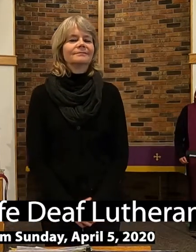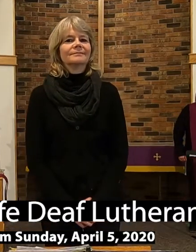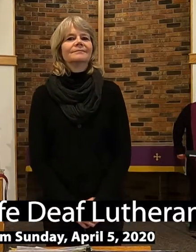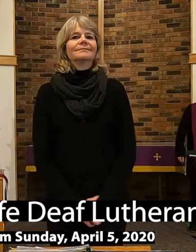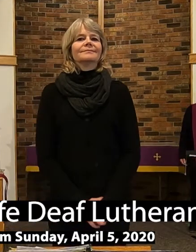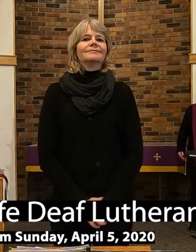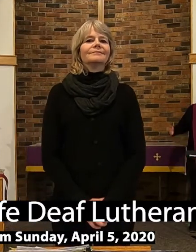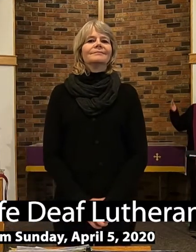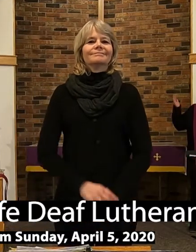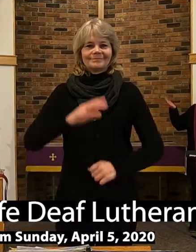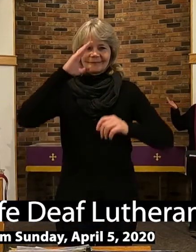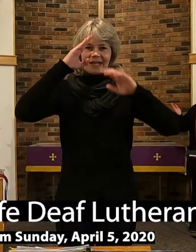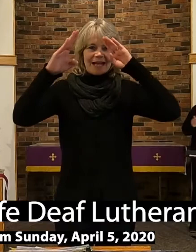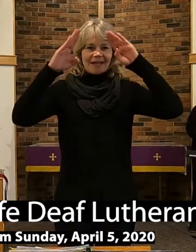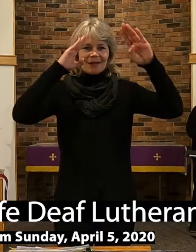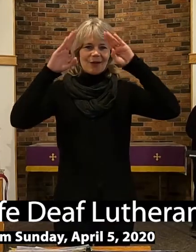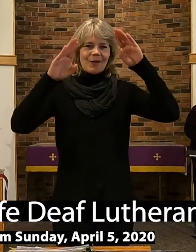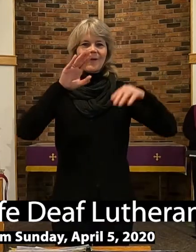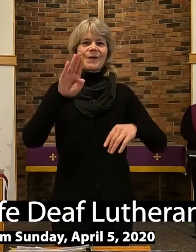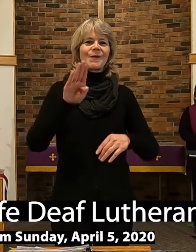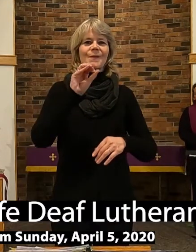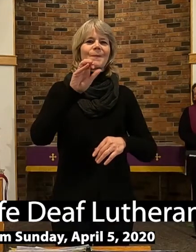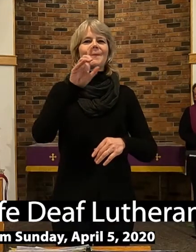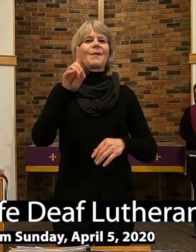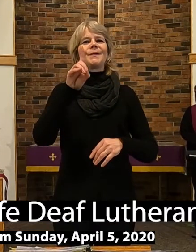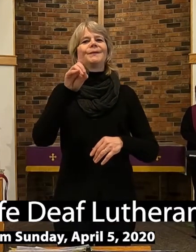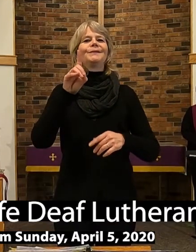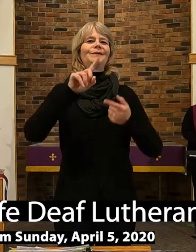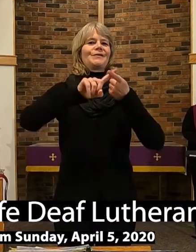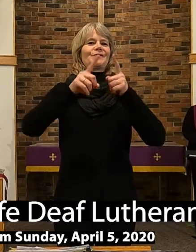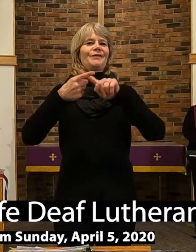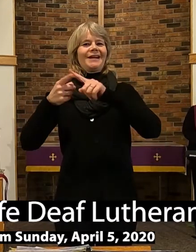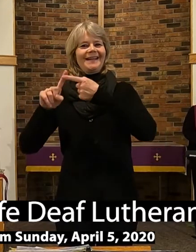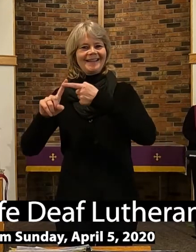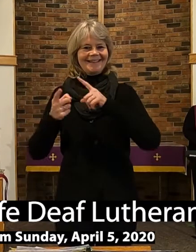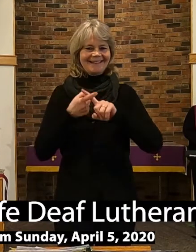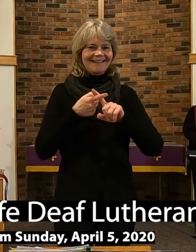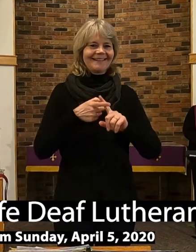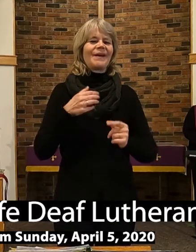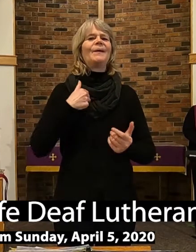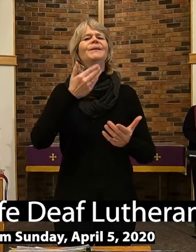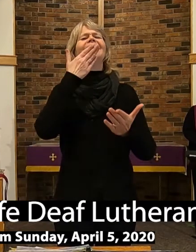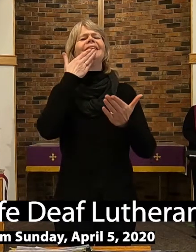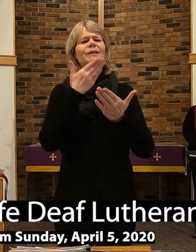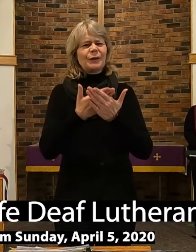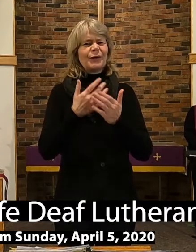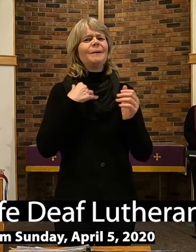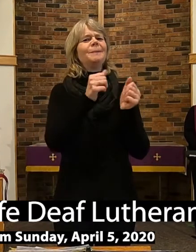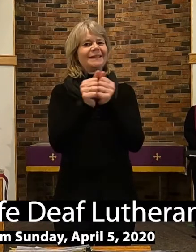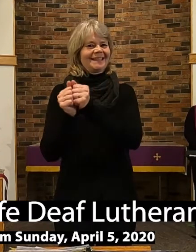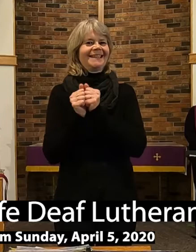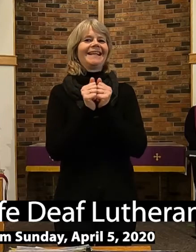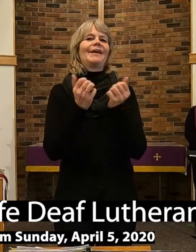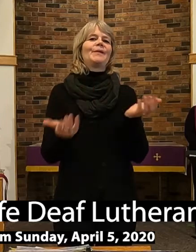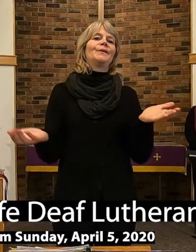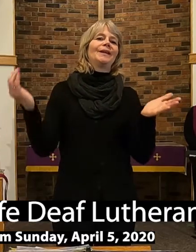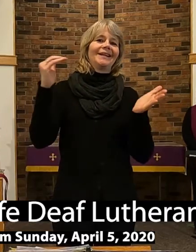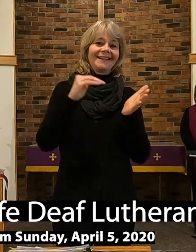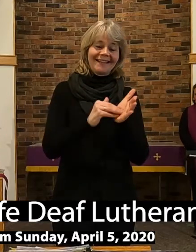Hello Bread of Life friends, it is good to be together again, although we are